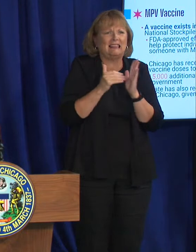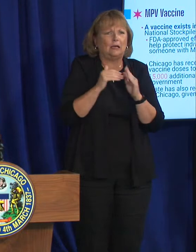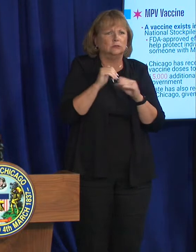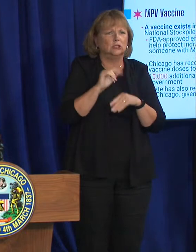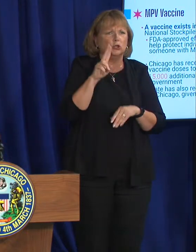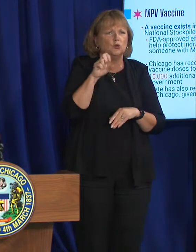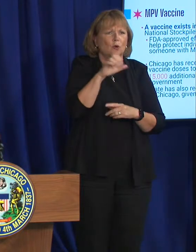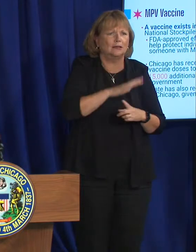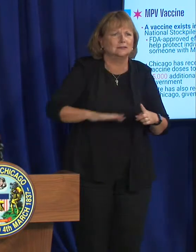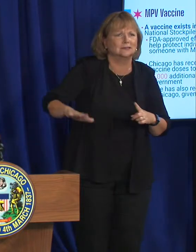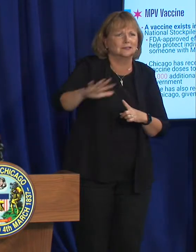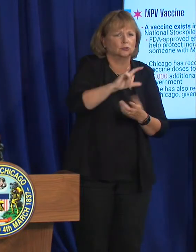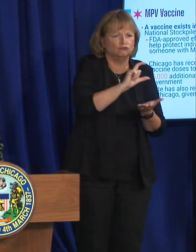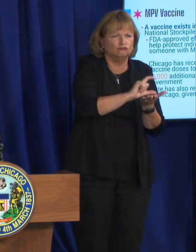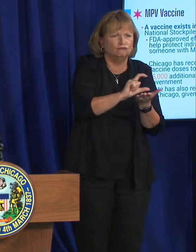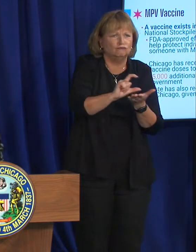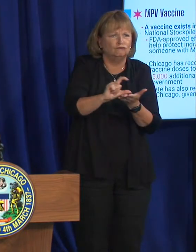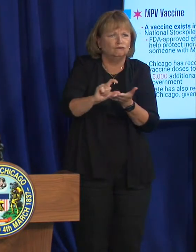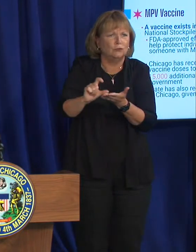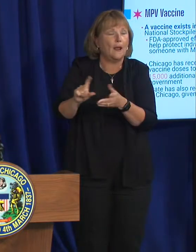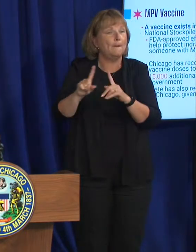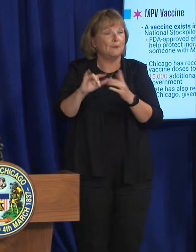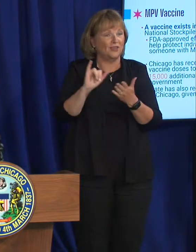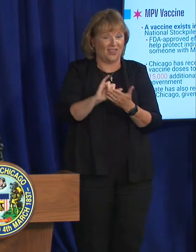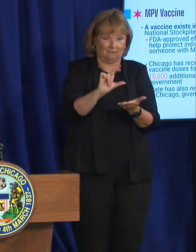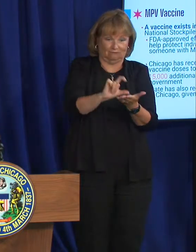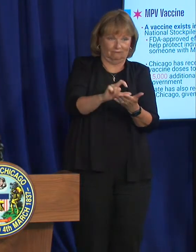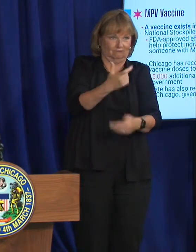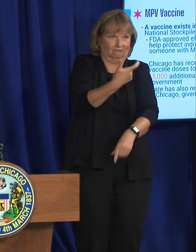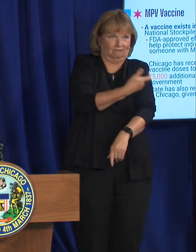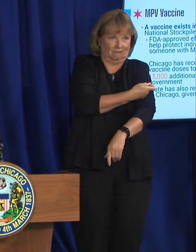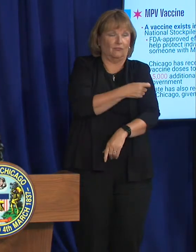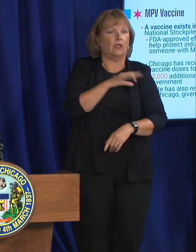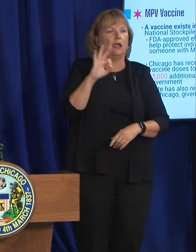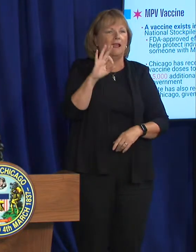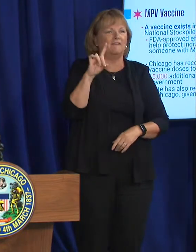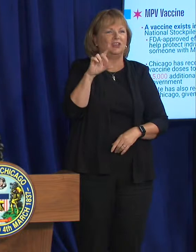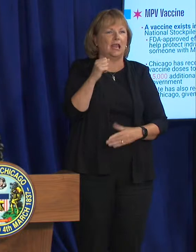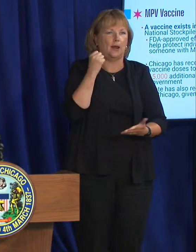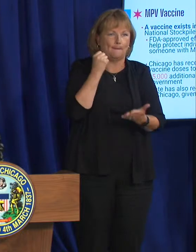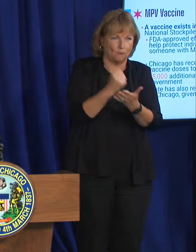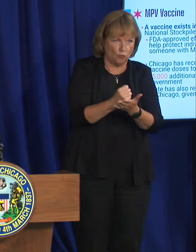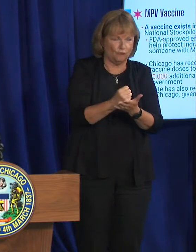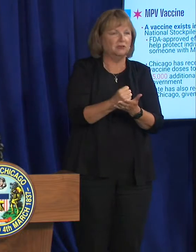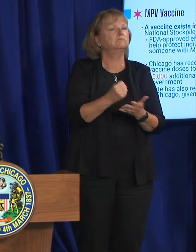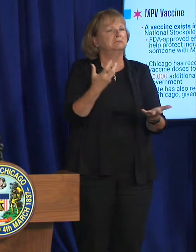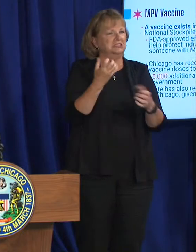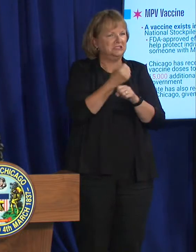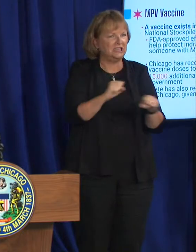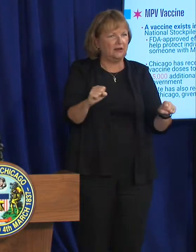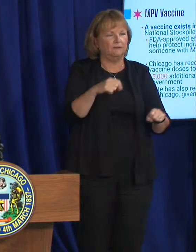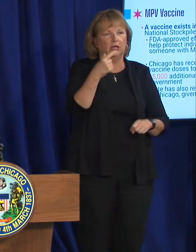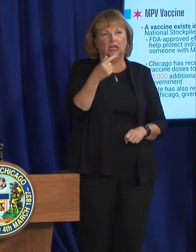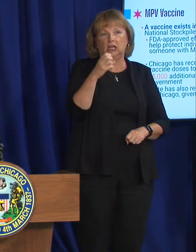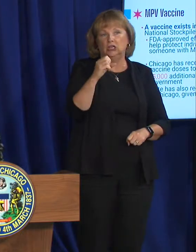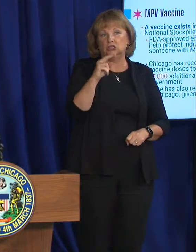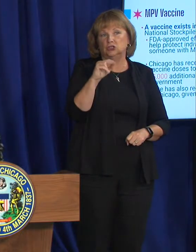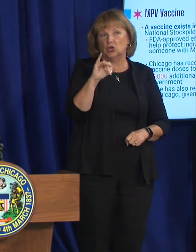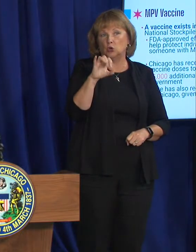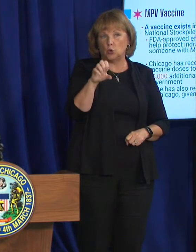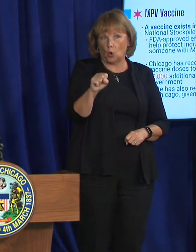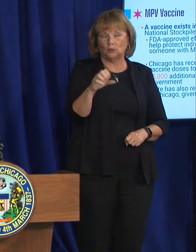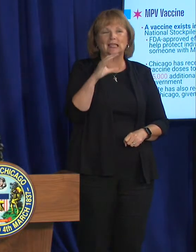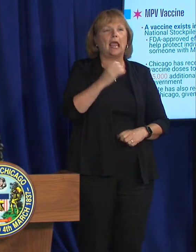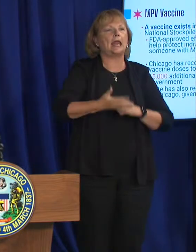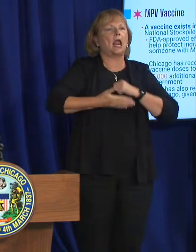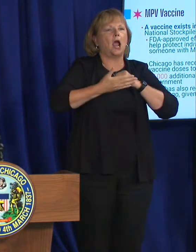stockpile. But this vaccine is FDA approved, it is safe, it is called Ginios. And it especially helps protect